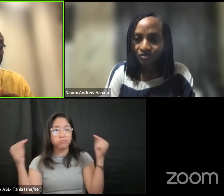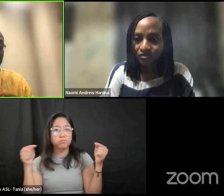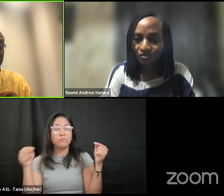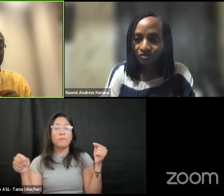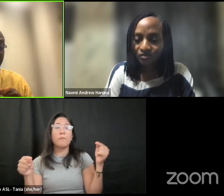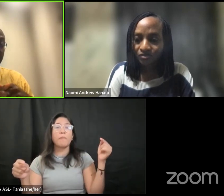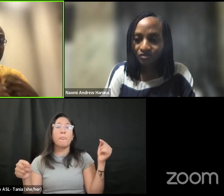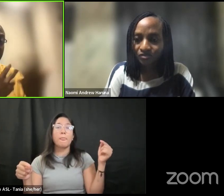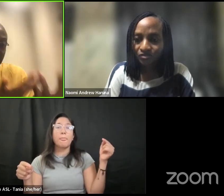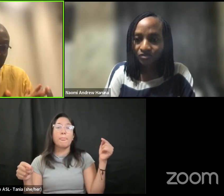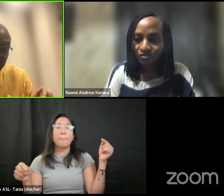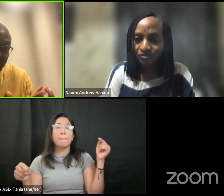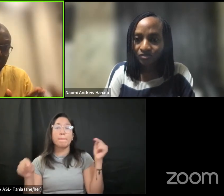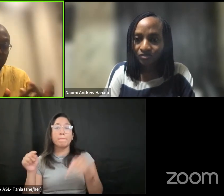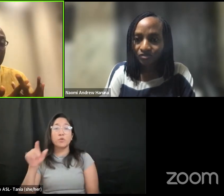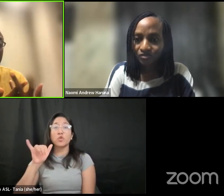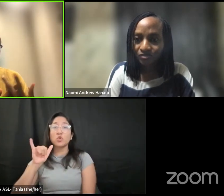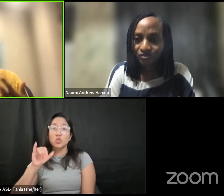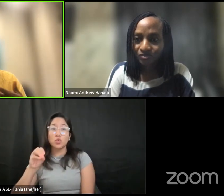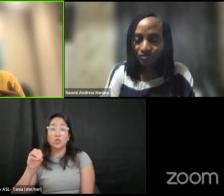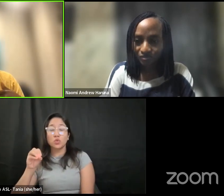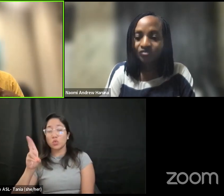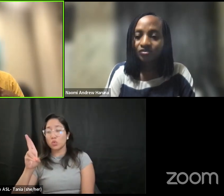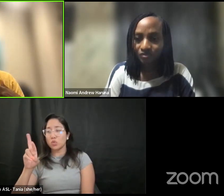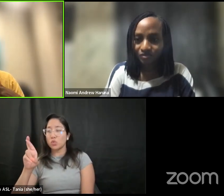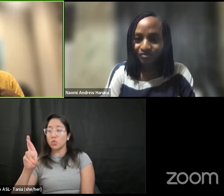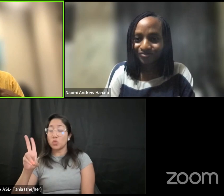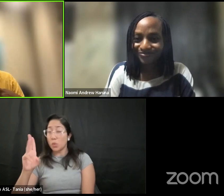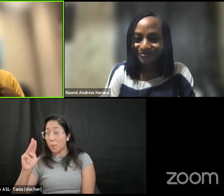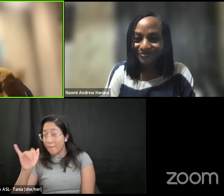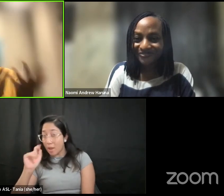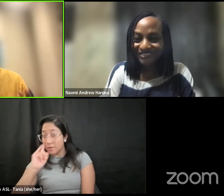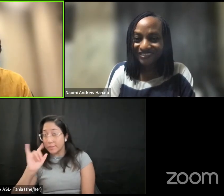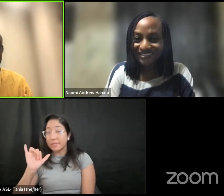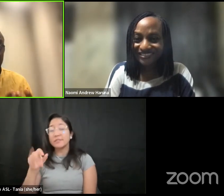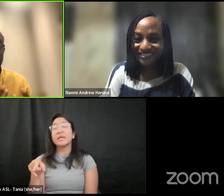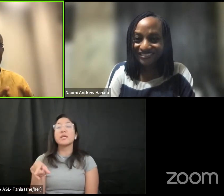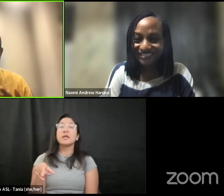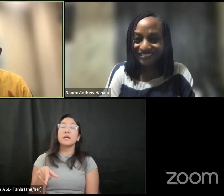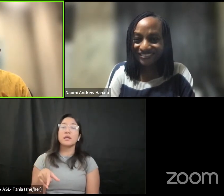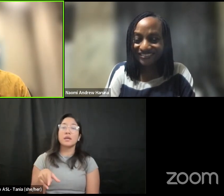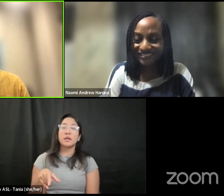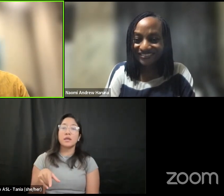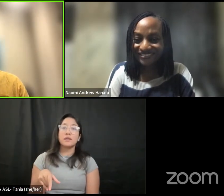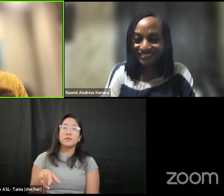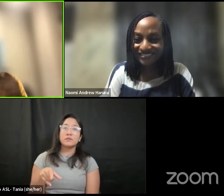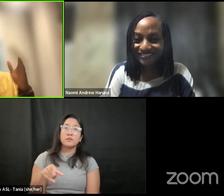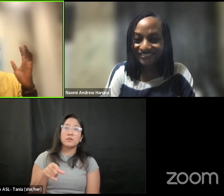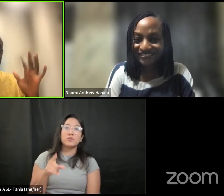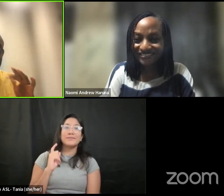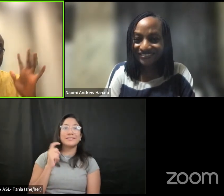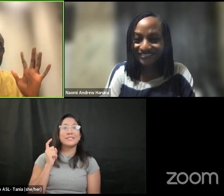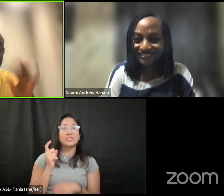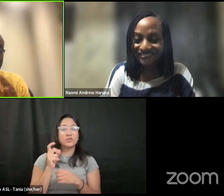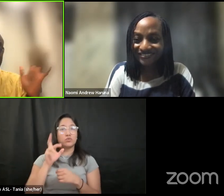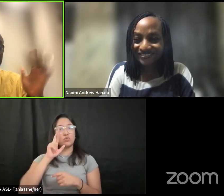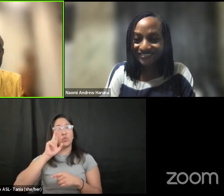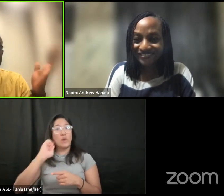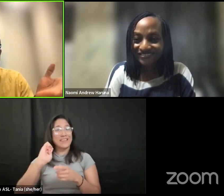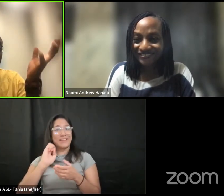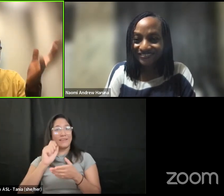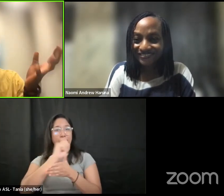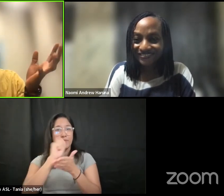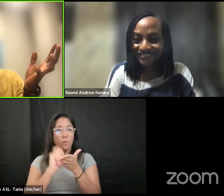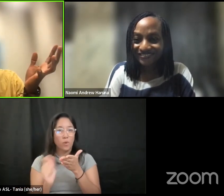professor ahmed yarima was commissioned to to rewrite that um and and and of course